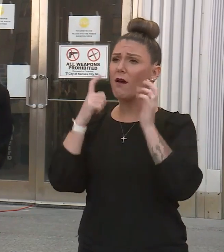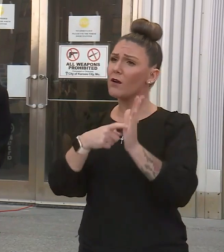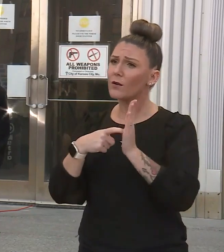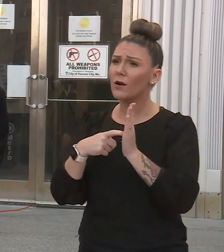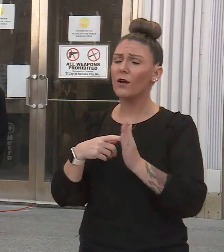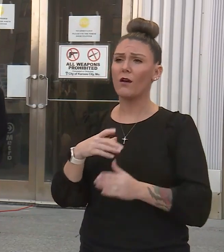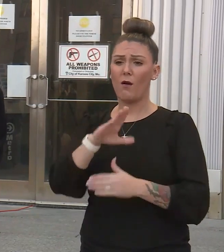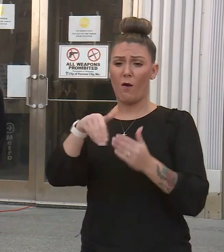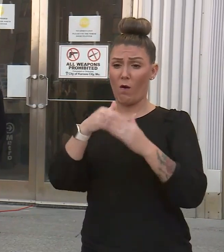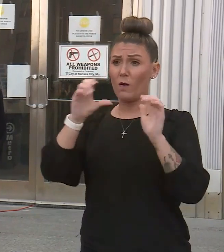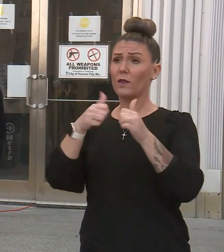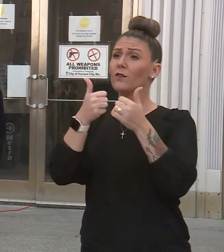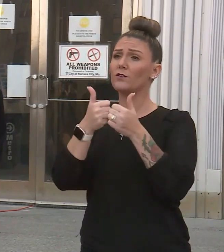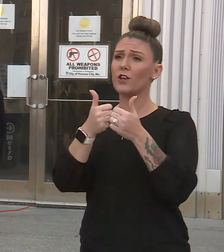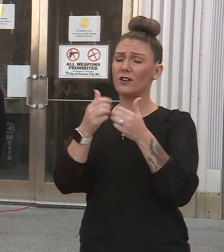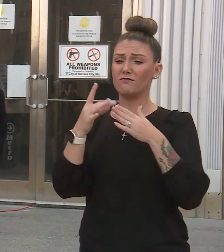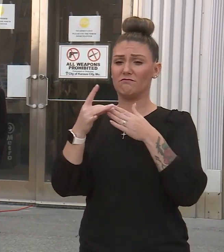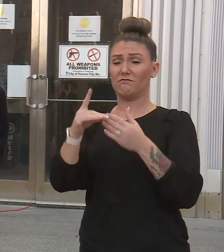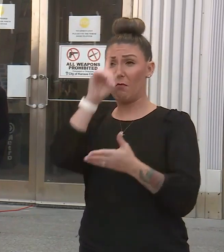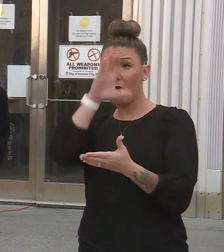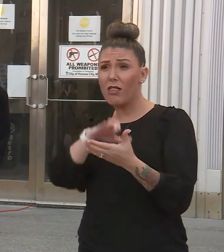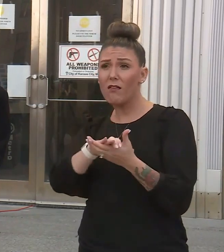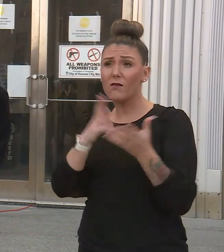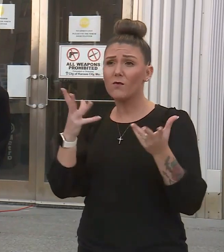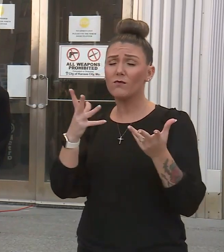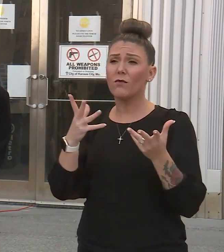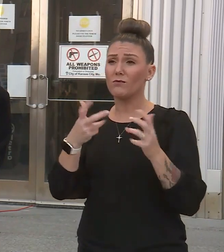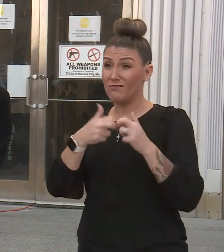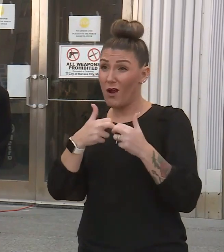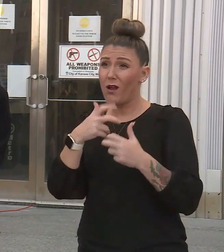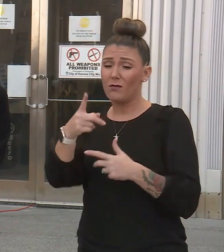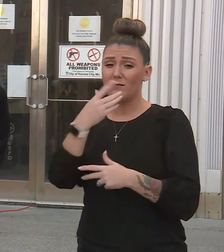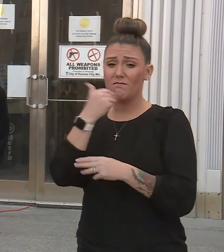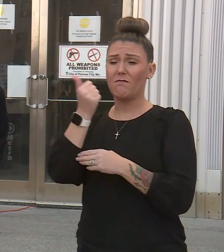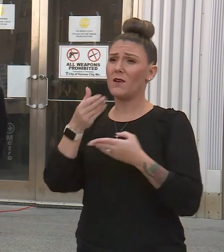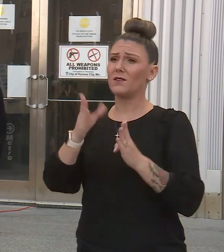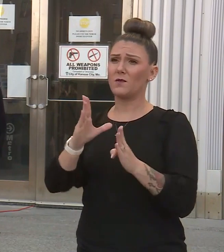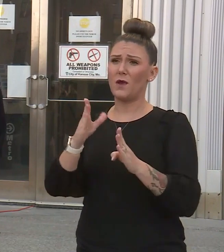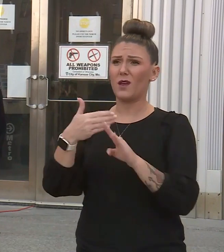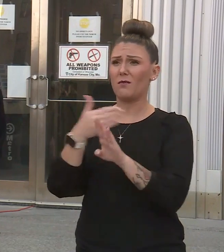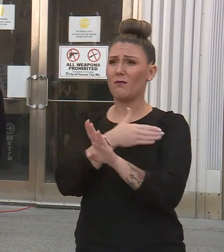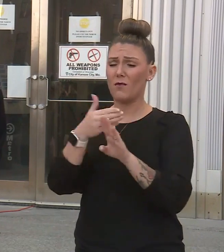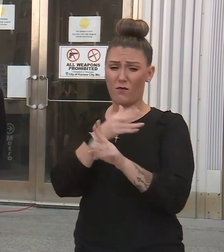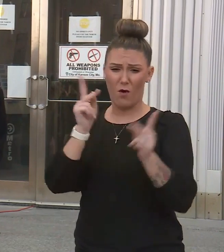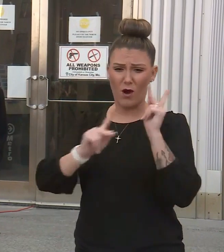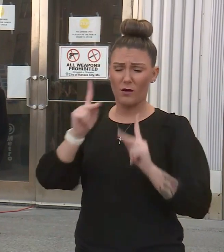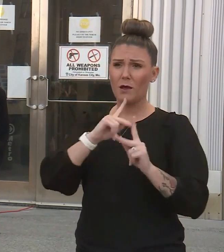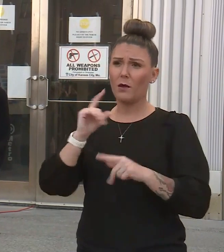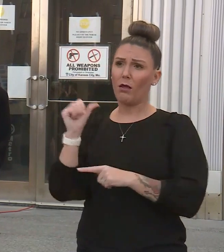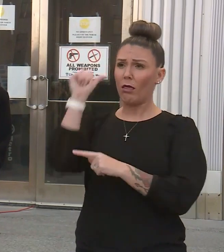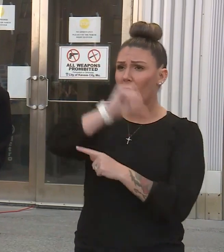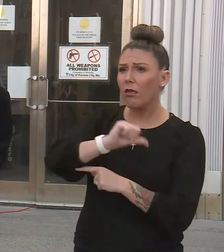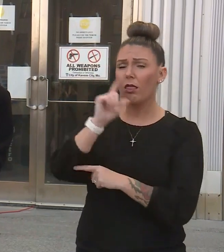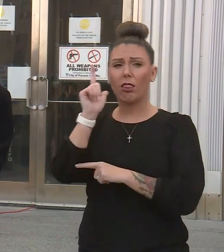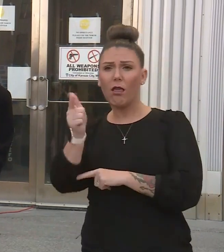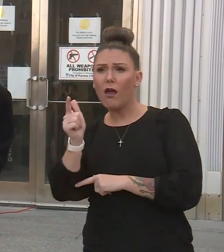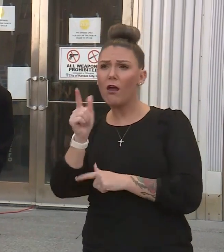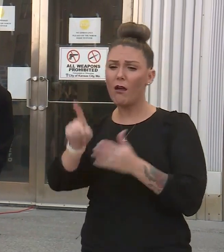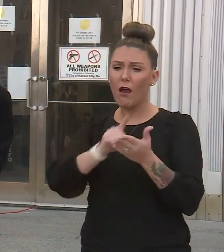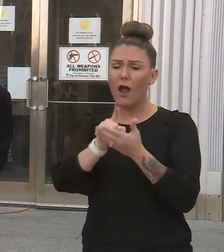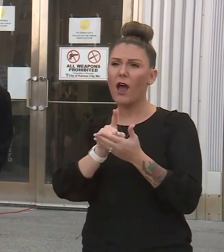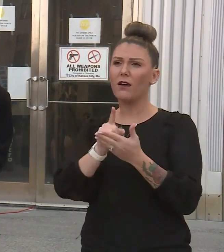And those challenges have led us to believe that this is the best way before people are inebriated in later hours, before they're crowding